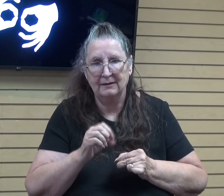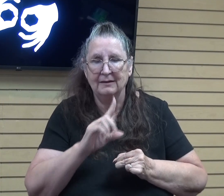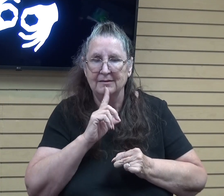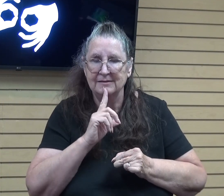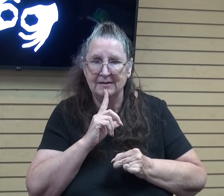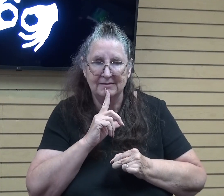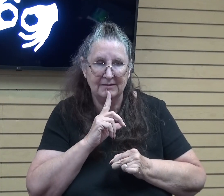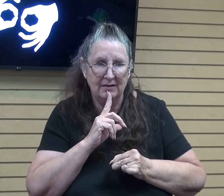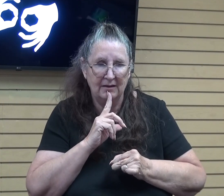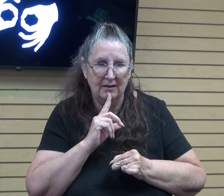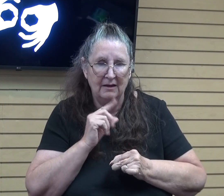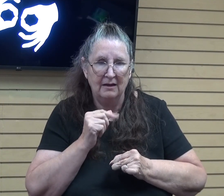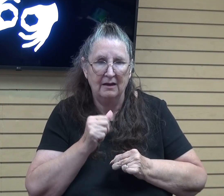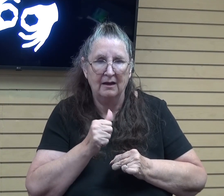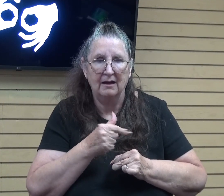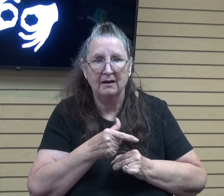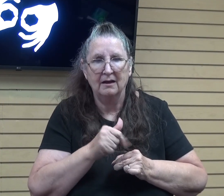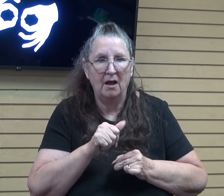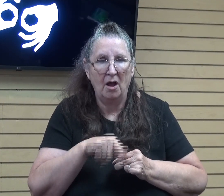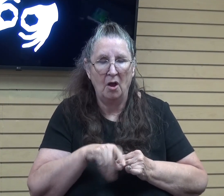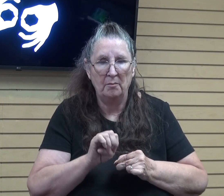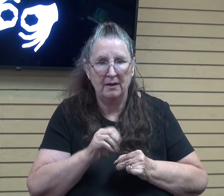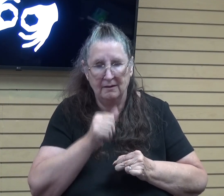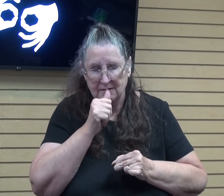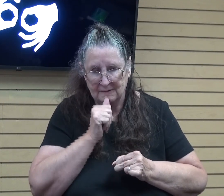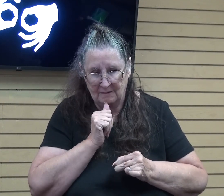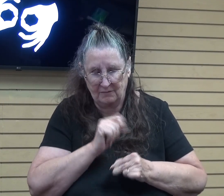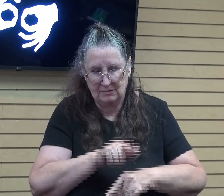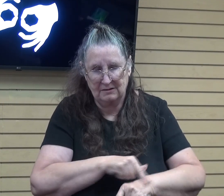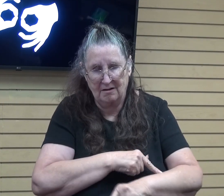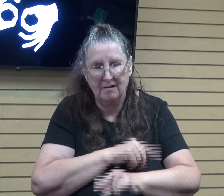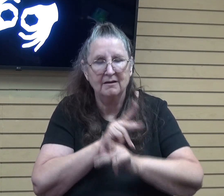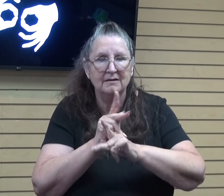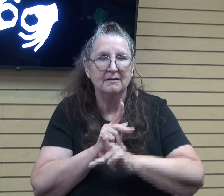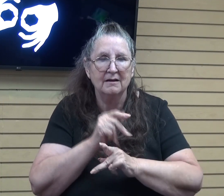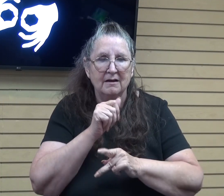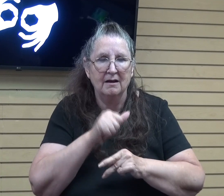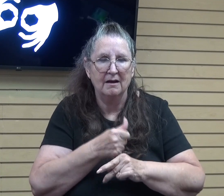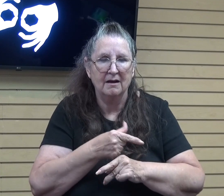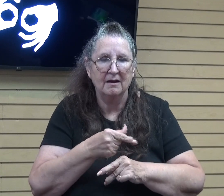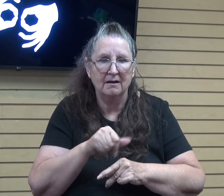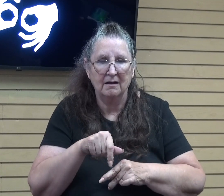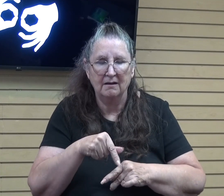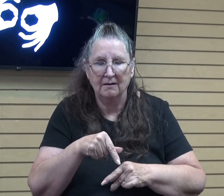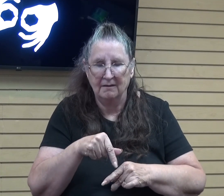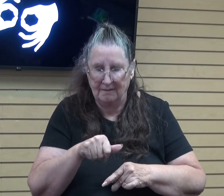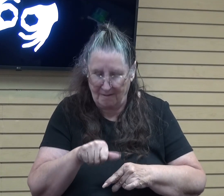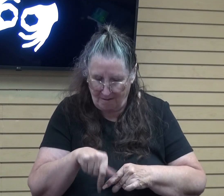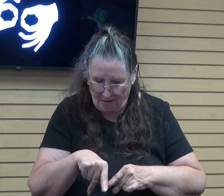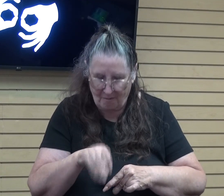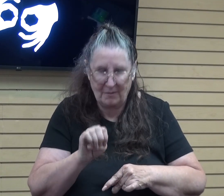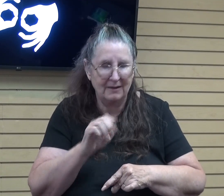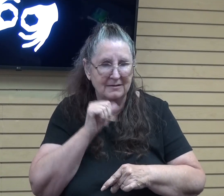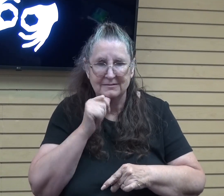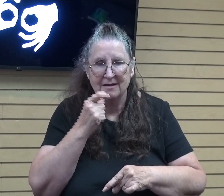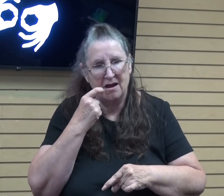Agape suffers long and is kind. Agape does not envy. Agape does not parade itself.